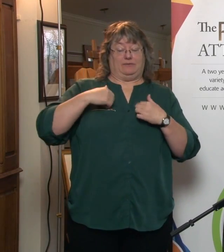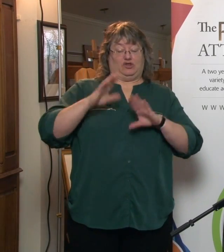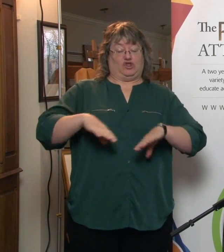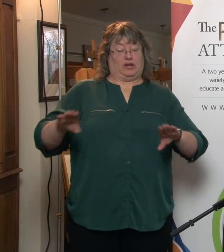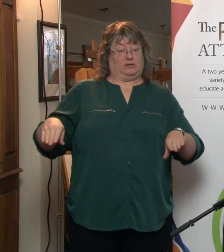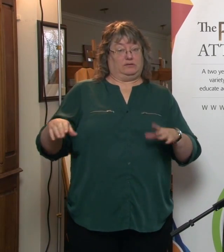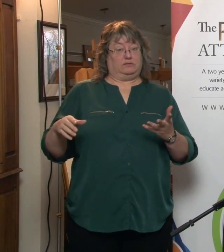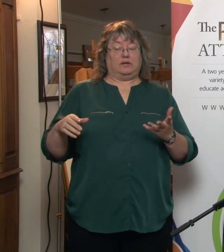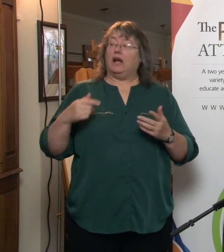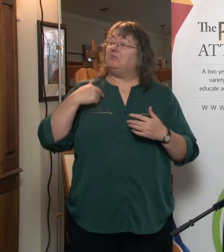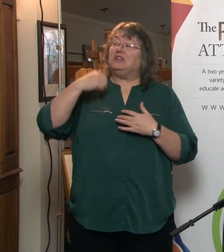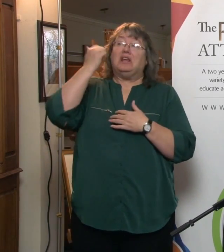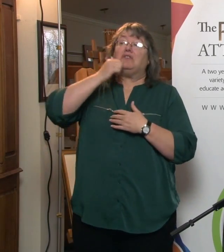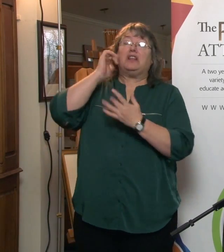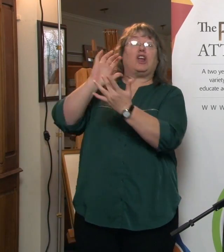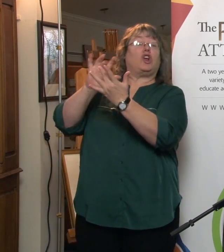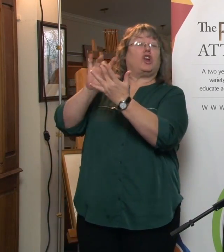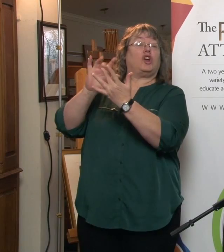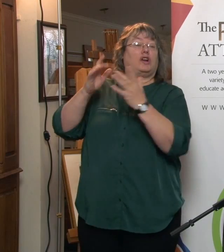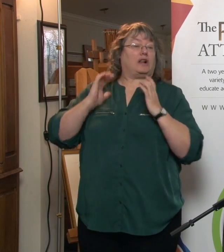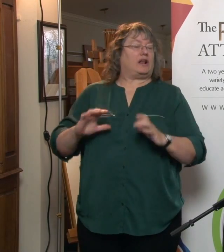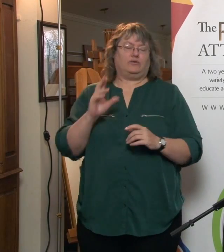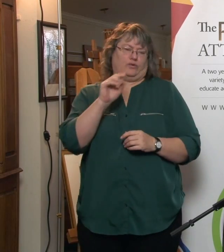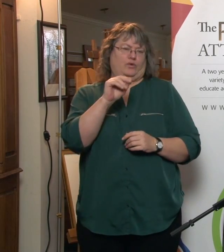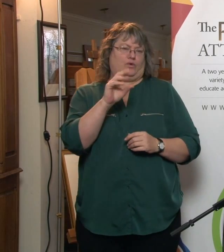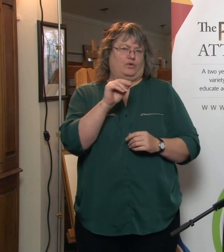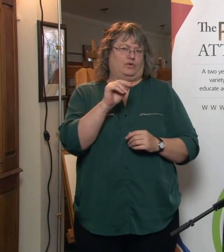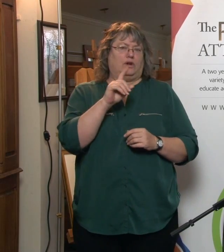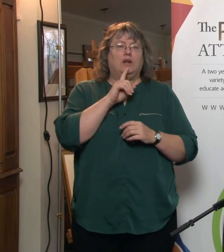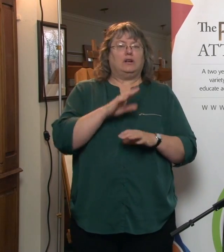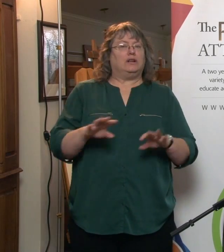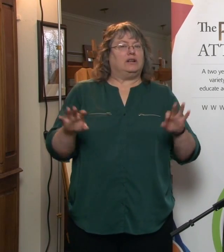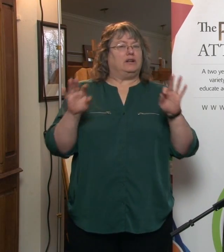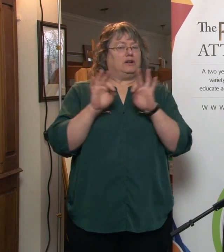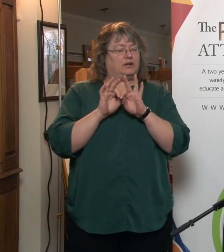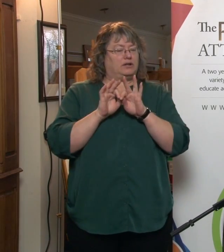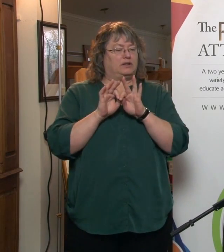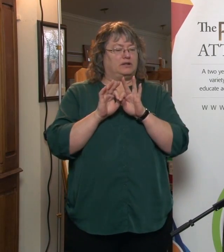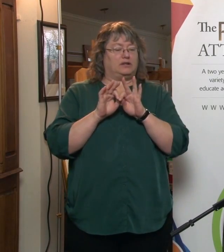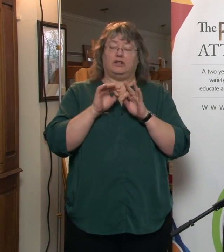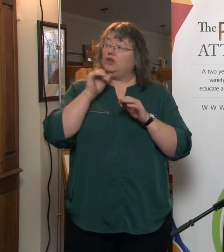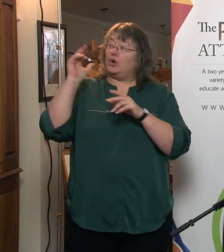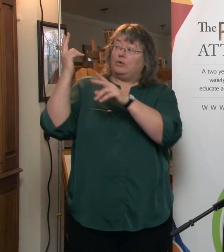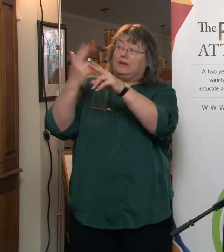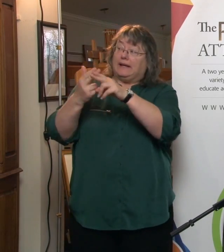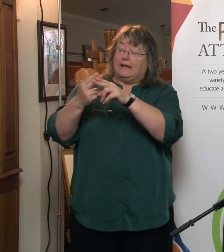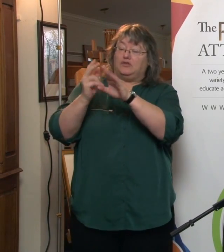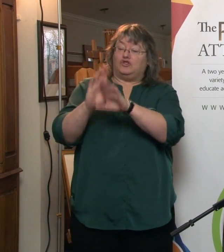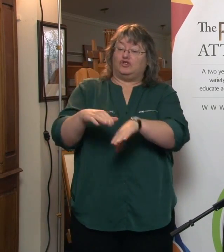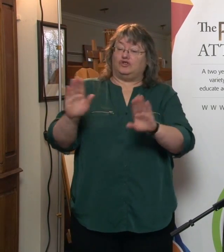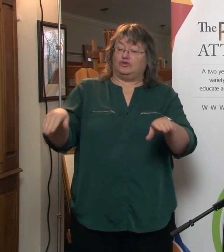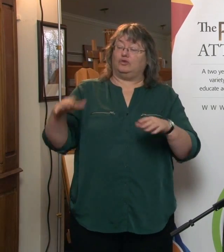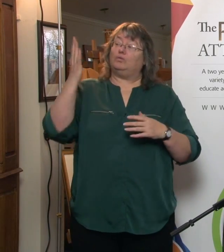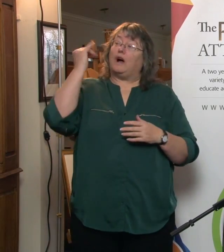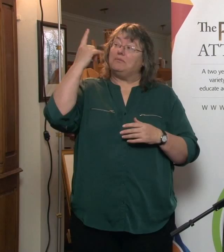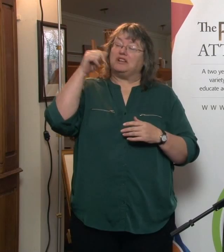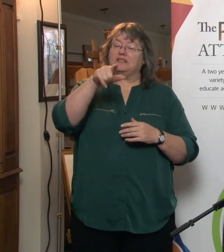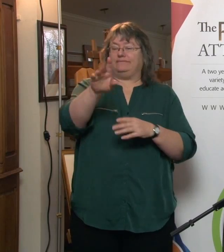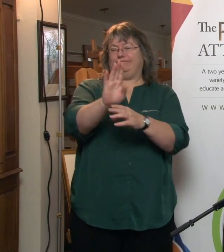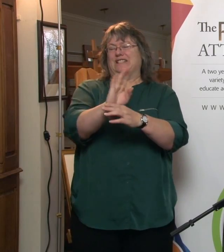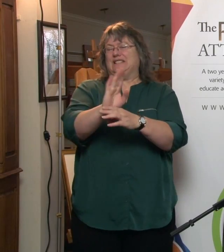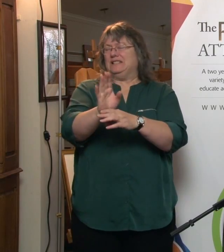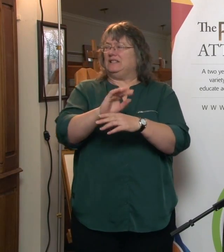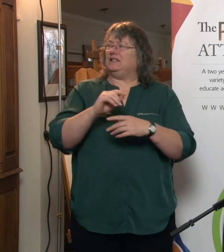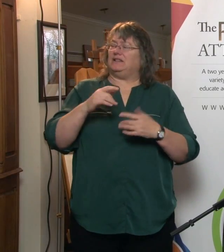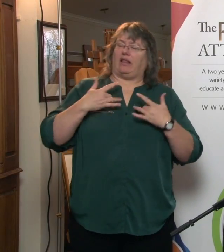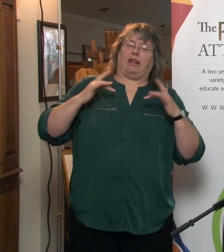with our clients. So it's very important that we have this. So it could be you don't name your children simply because they're either too busy,